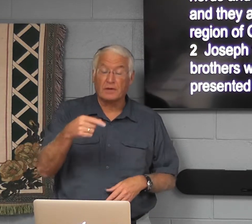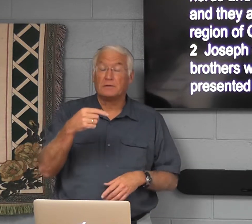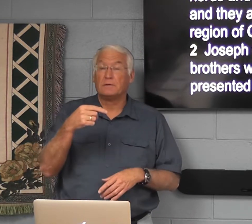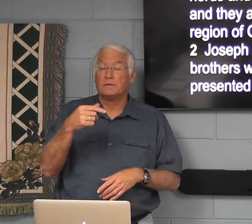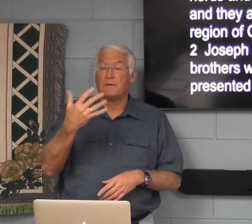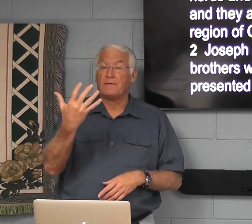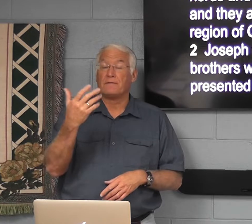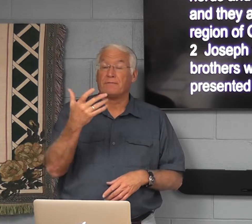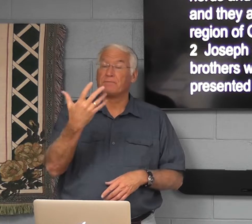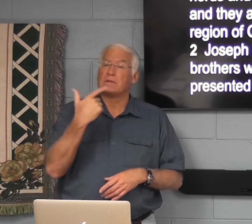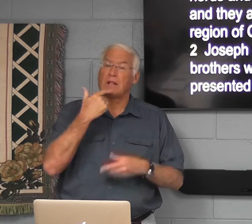What's interesting,